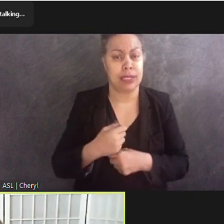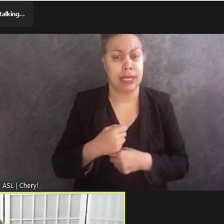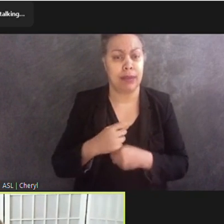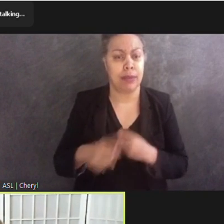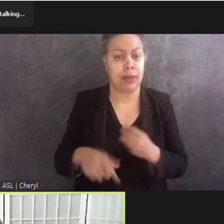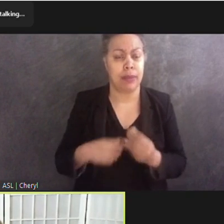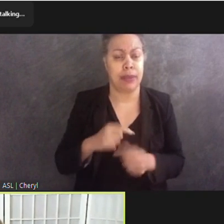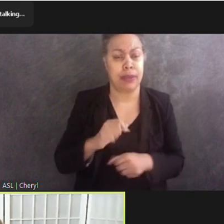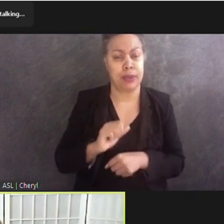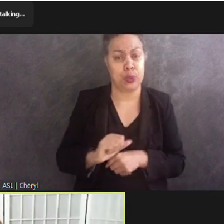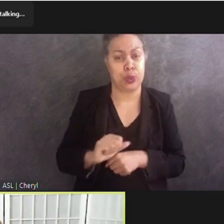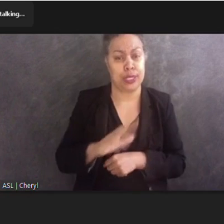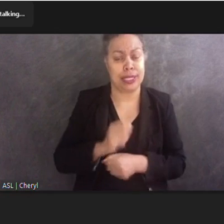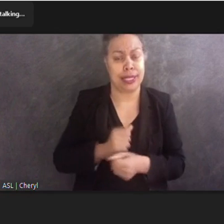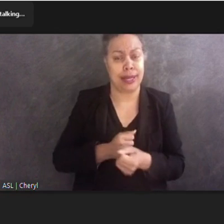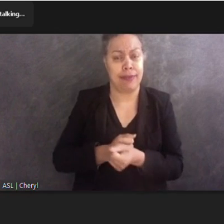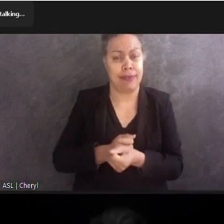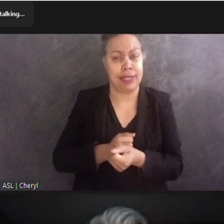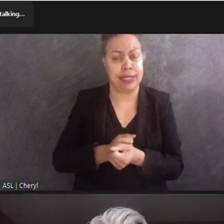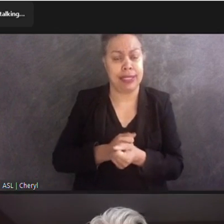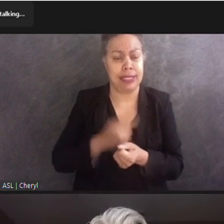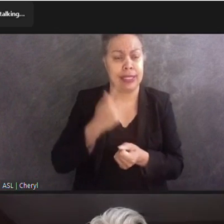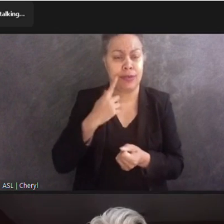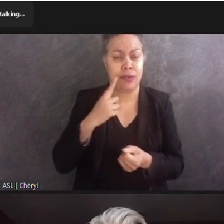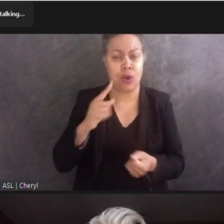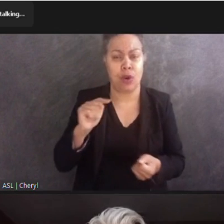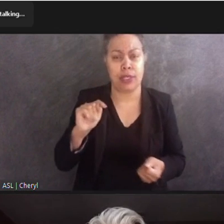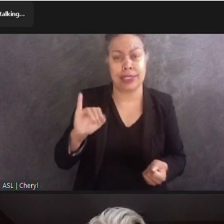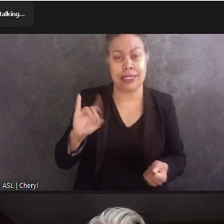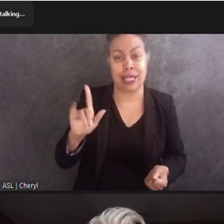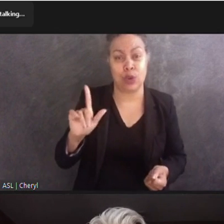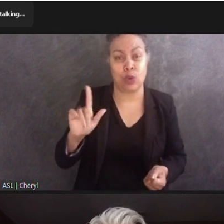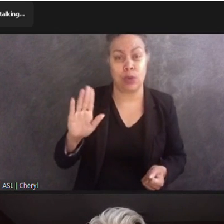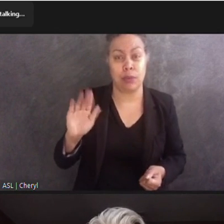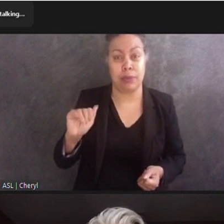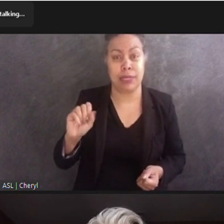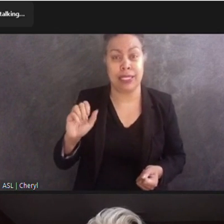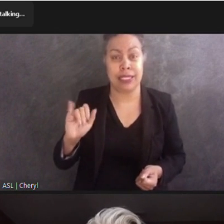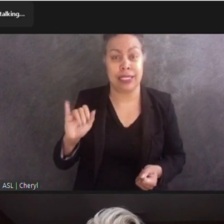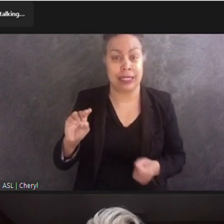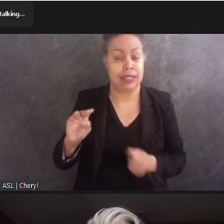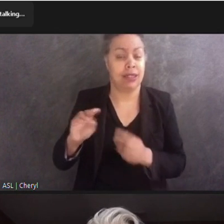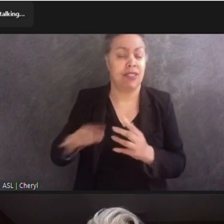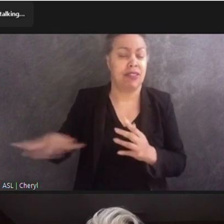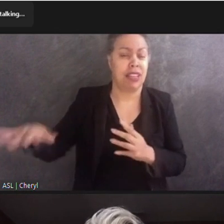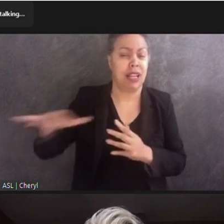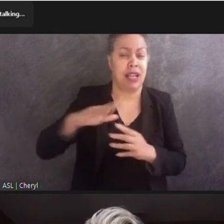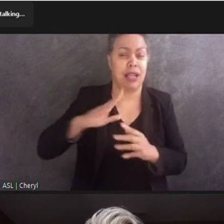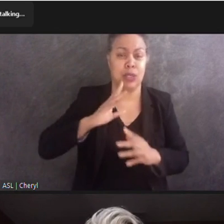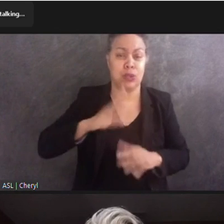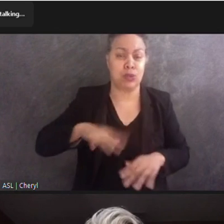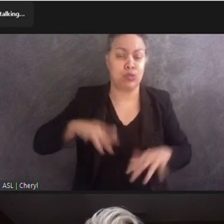advocacy around the tidal basin flooding. We did show that photo in the report,